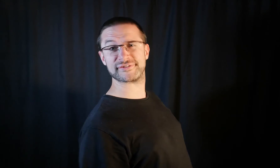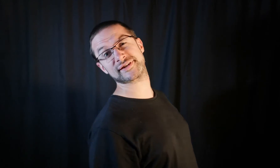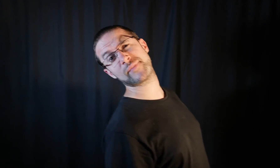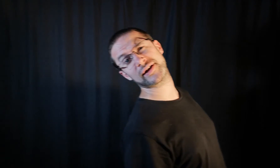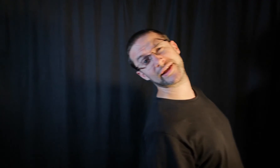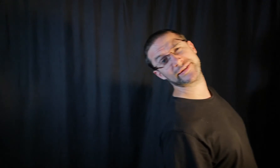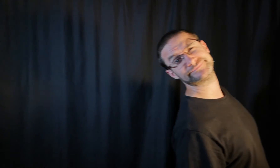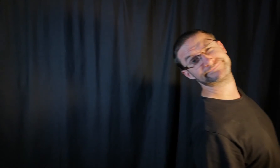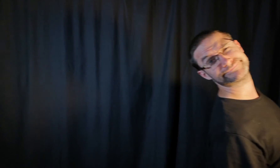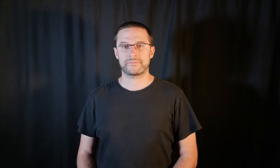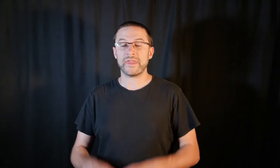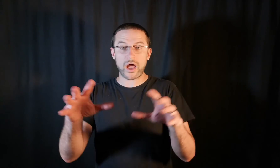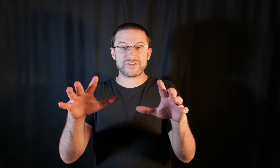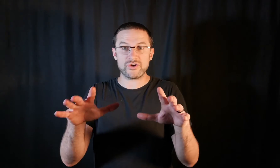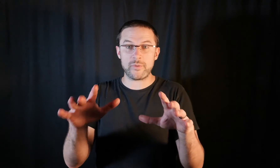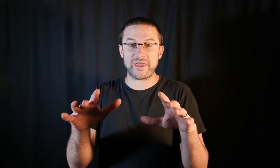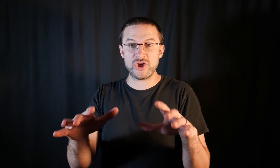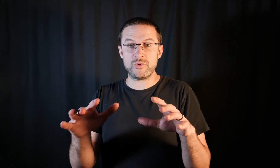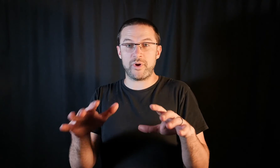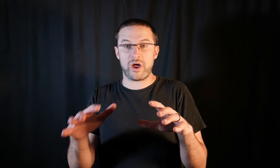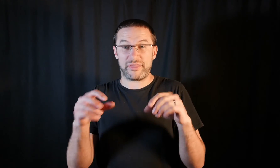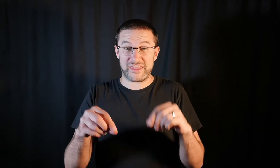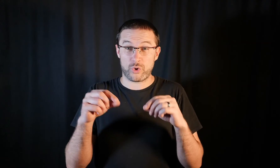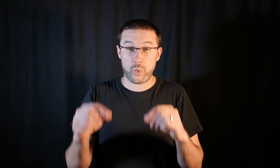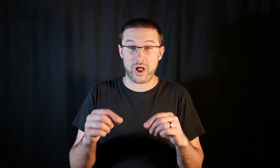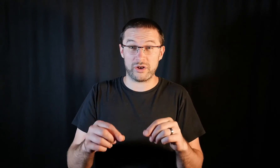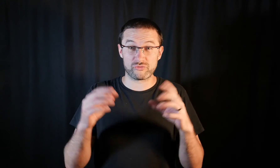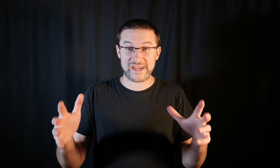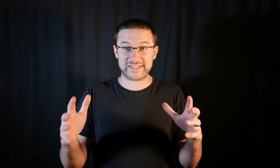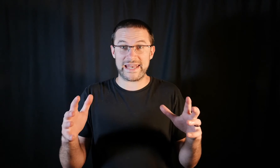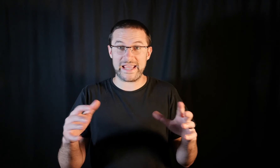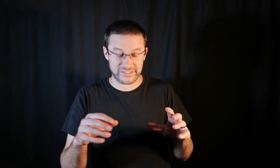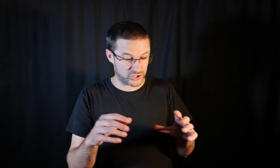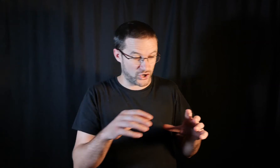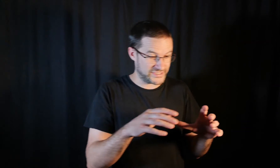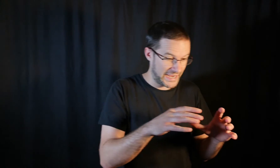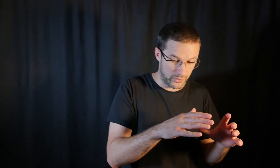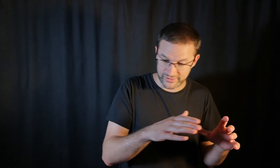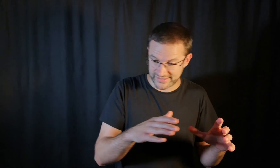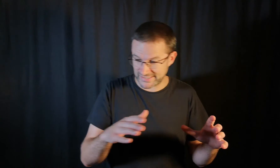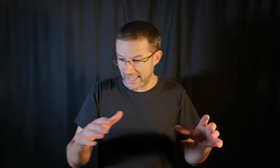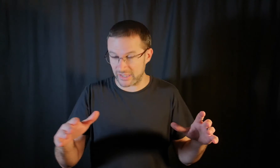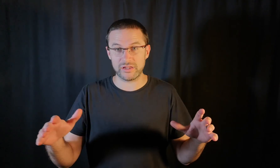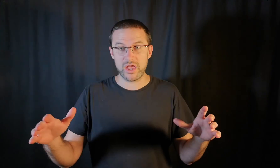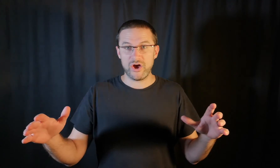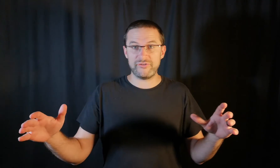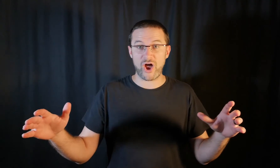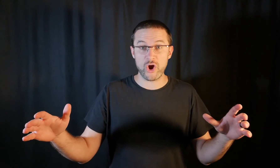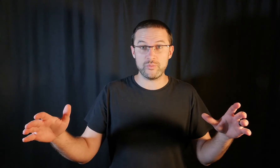smugly. Now I don't know about you, but I think the world recently has gone down the scale of hope